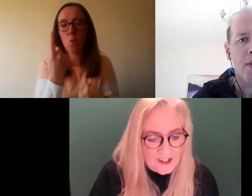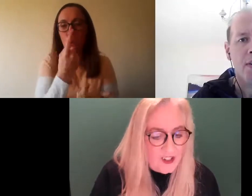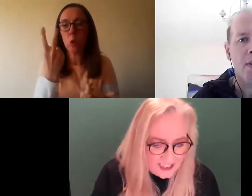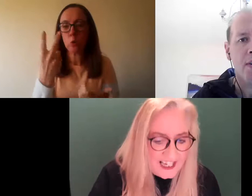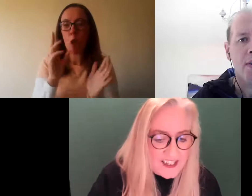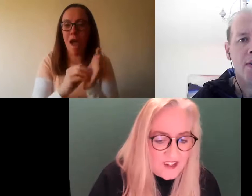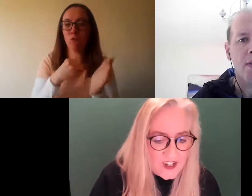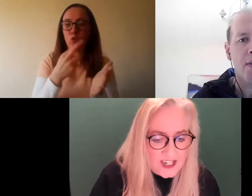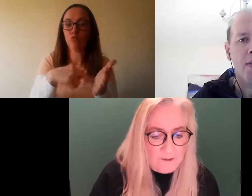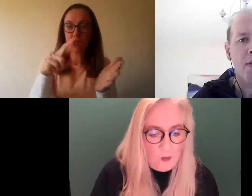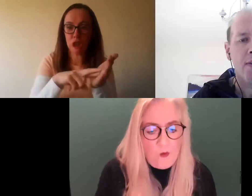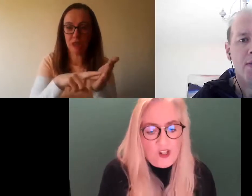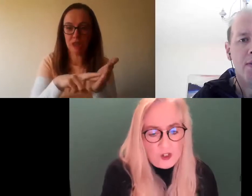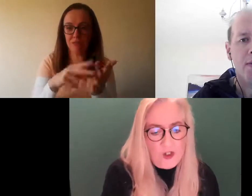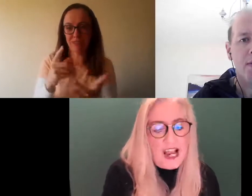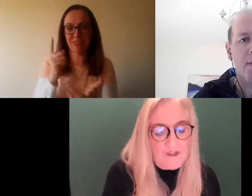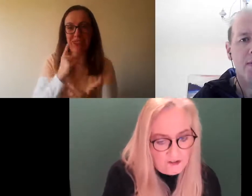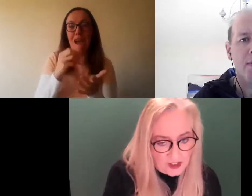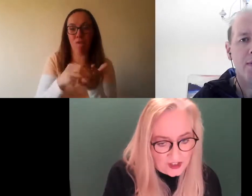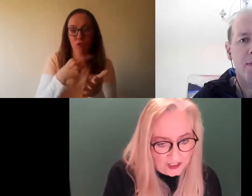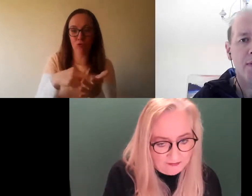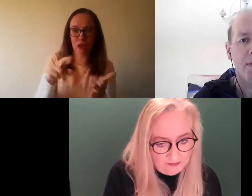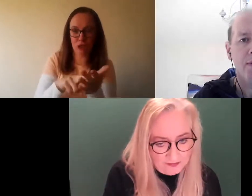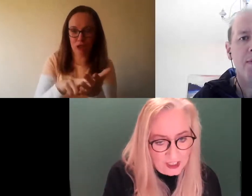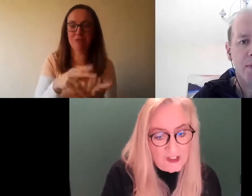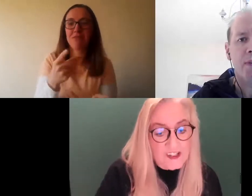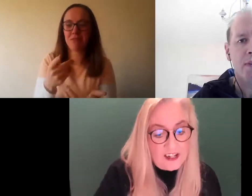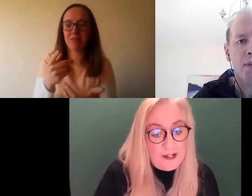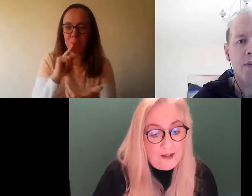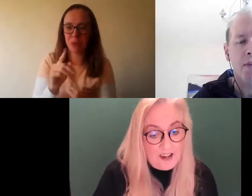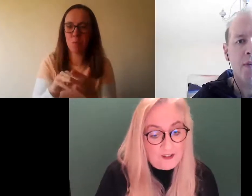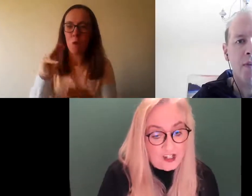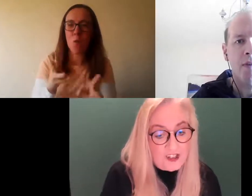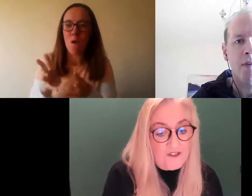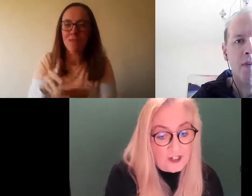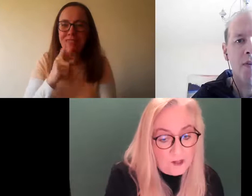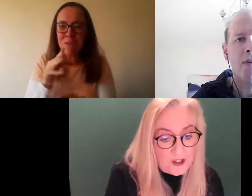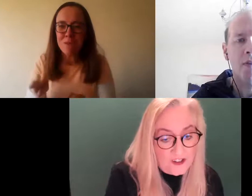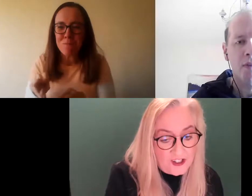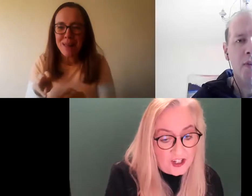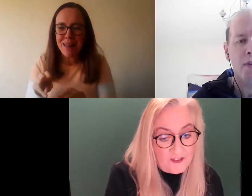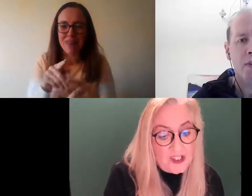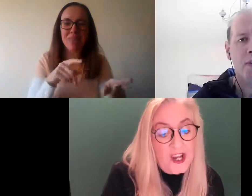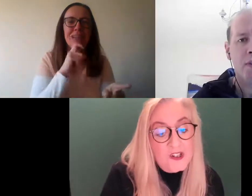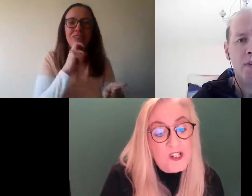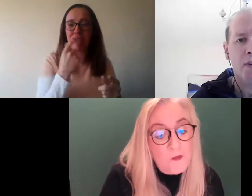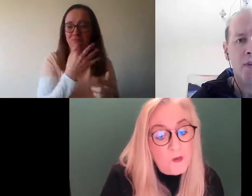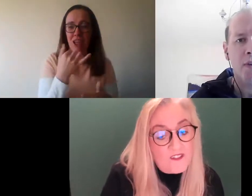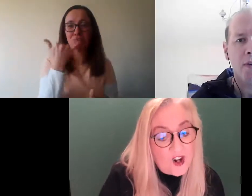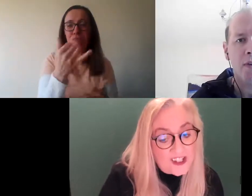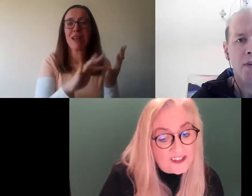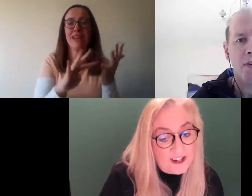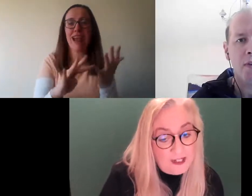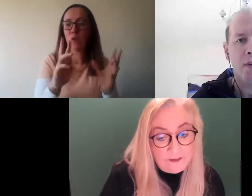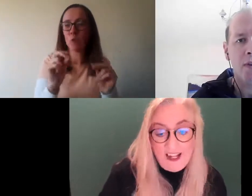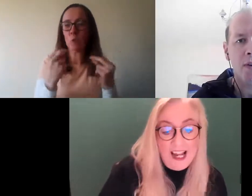Okay, so let's take, for example, 112, you have to register. So deaf people have to register for the emergency service. So it's more